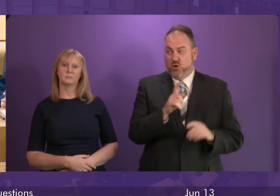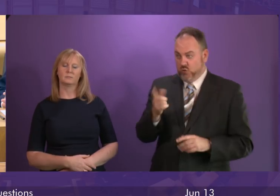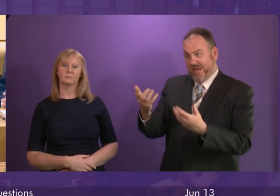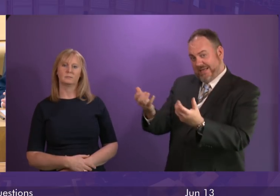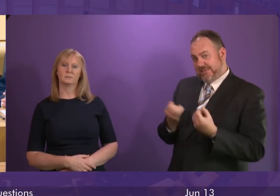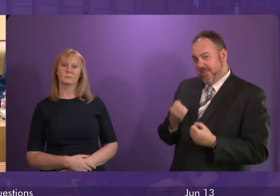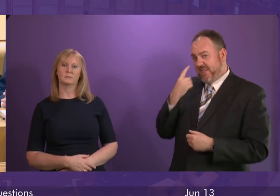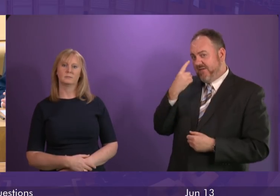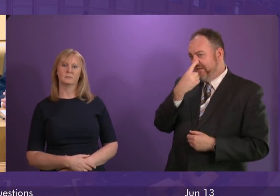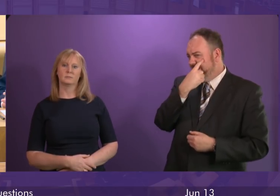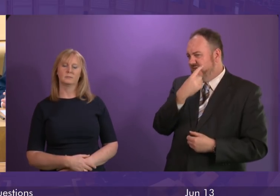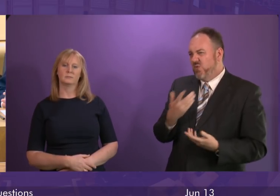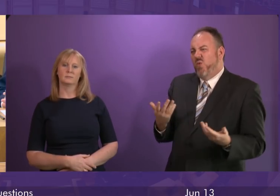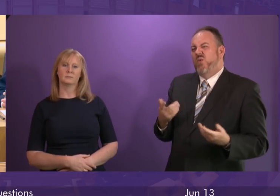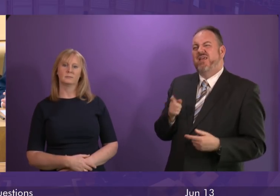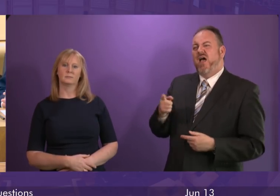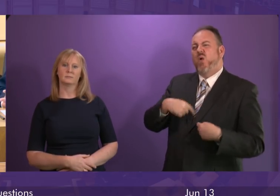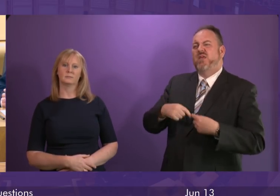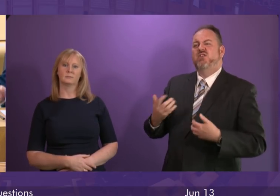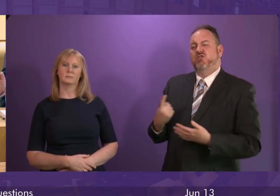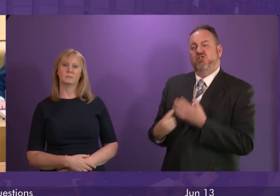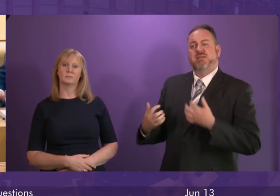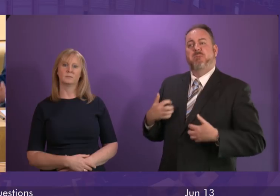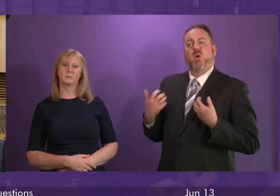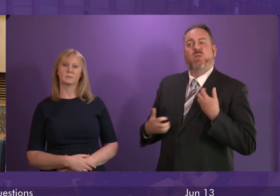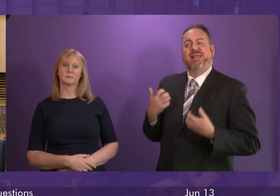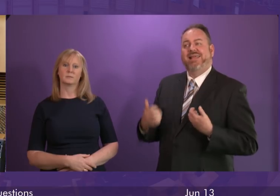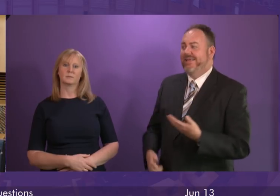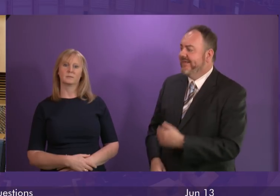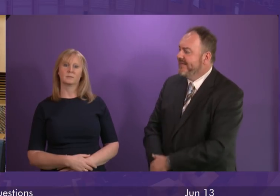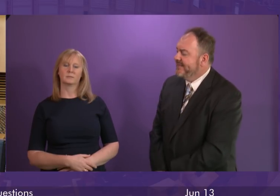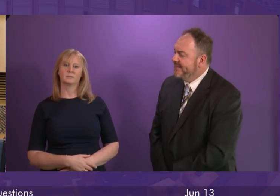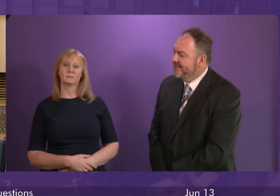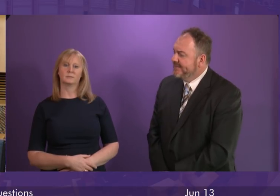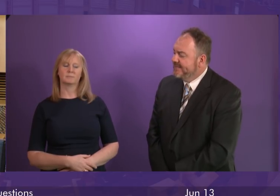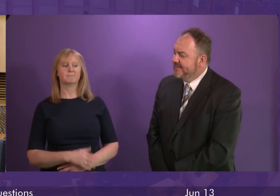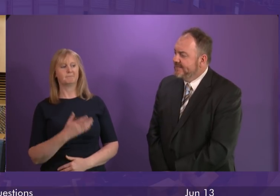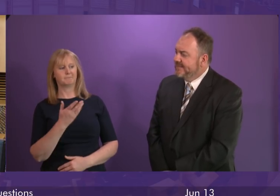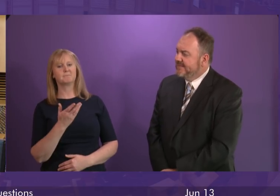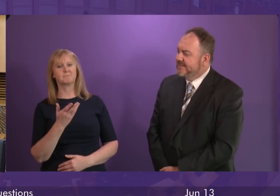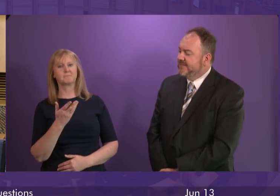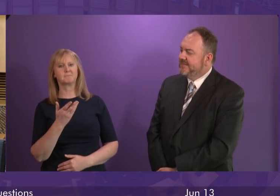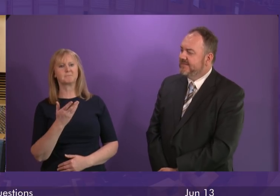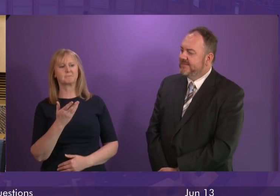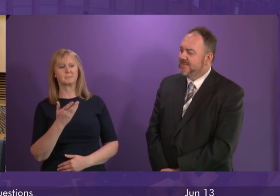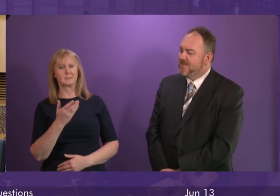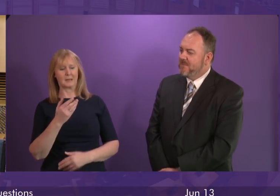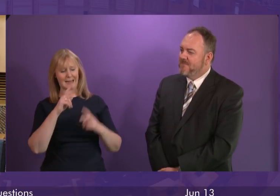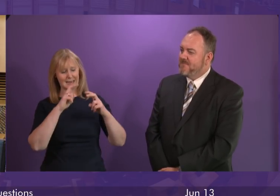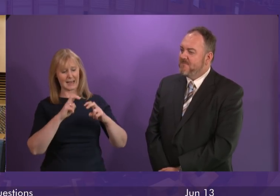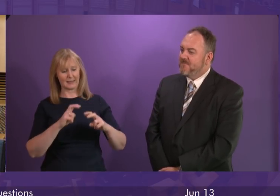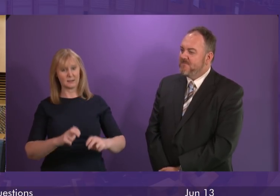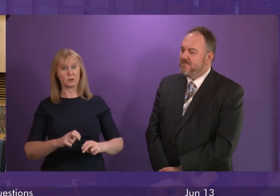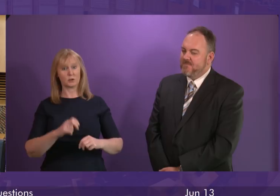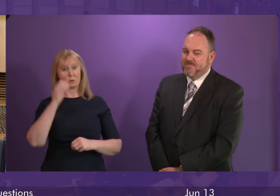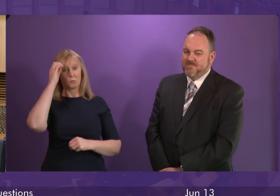that? Or is that all part of some great moan-fest conspiracy too? First Minister. Well, again, much of the analysis that